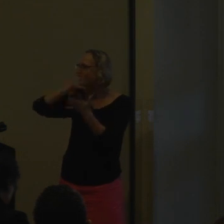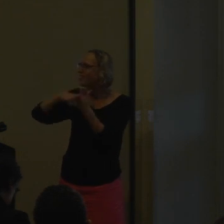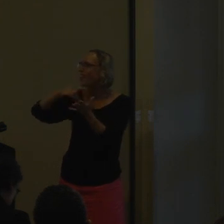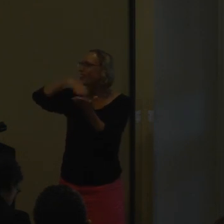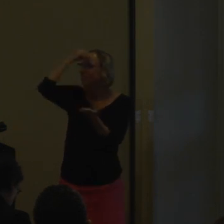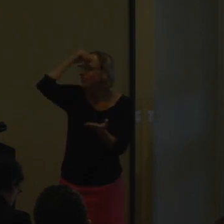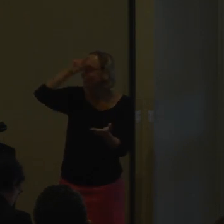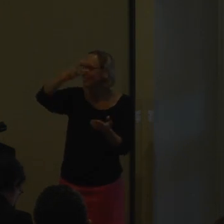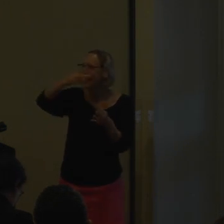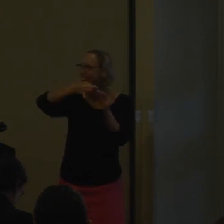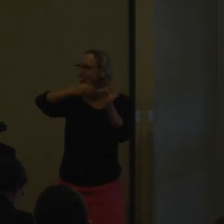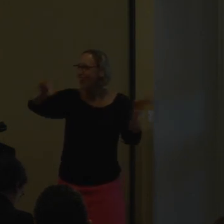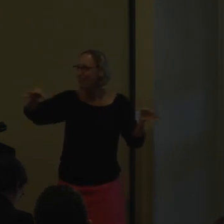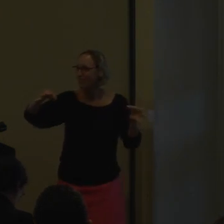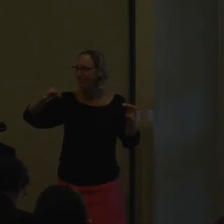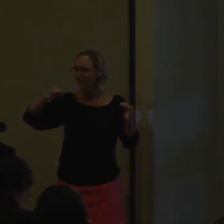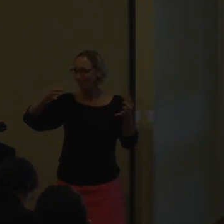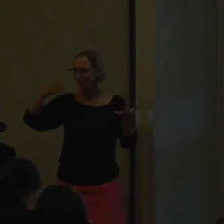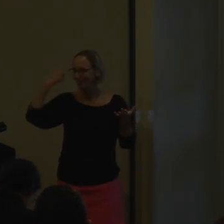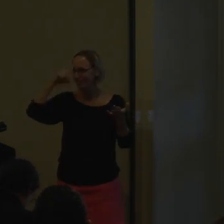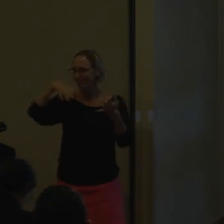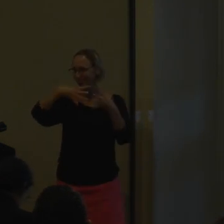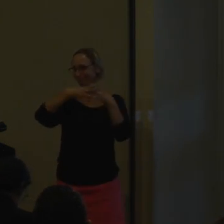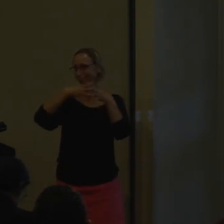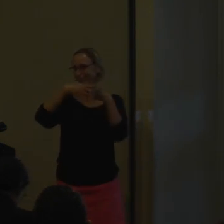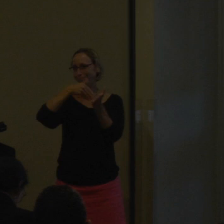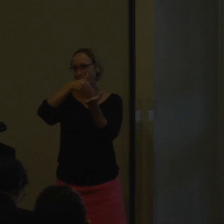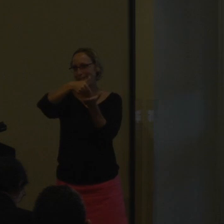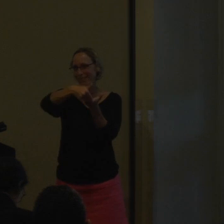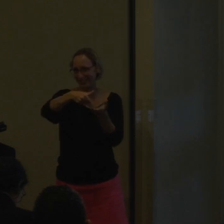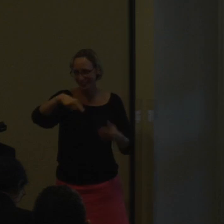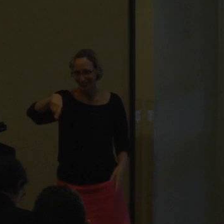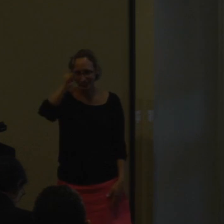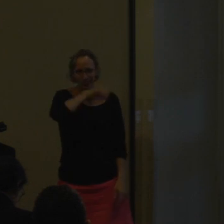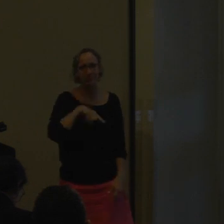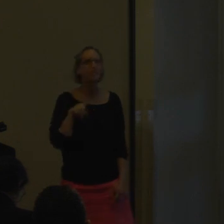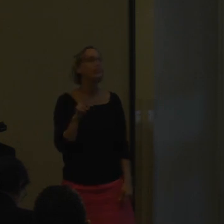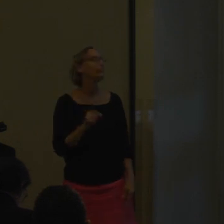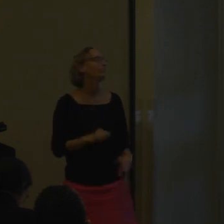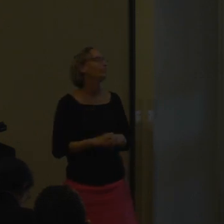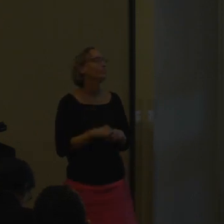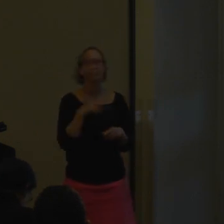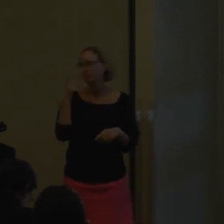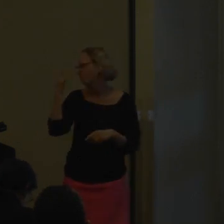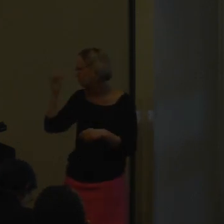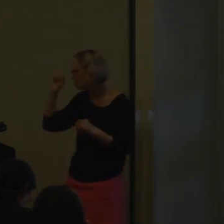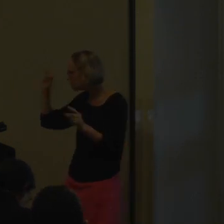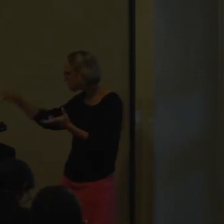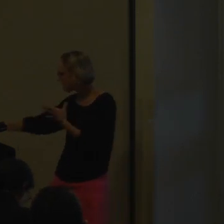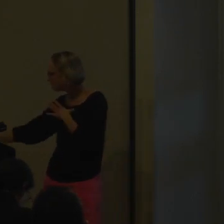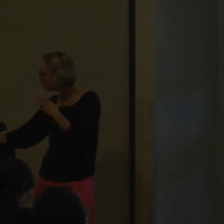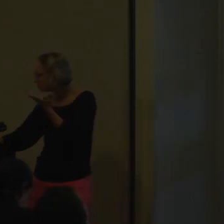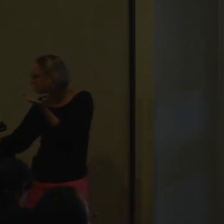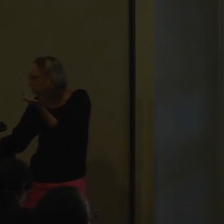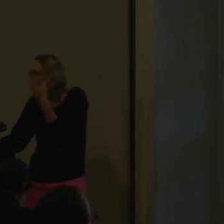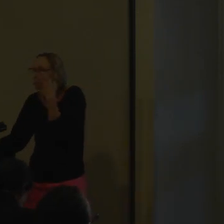in high school, that's when they start learning that language. And, you know, that happens frequently here in America, so.